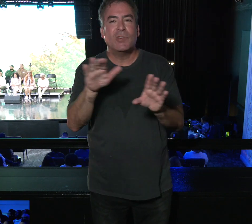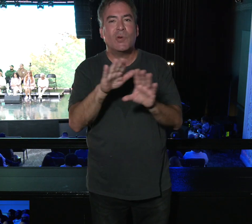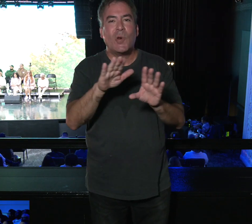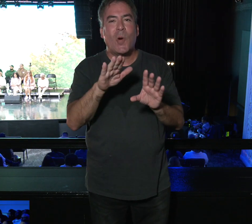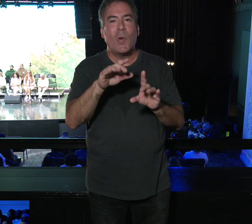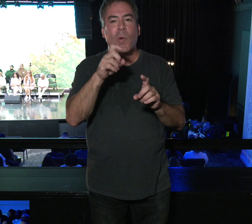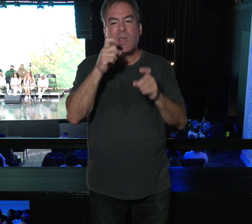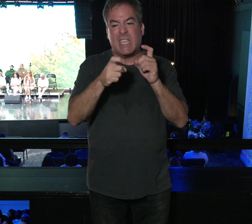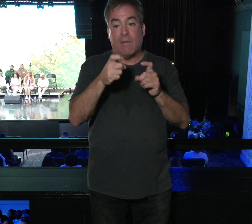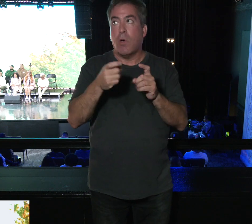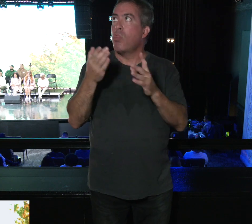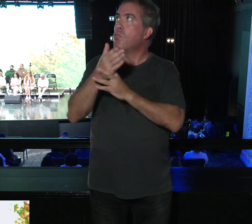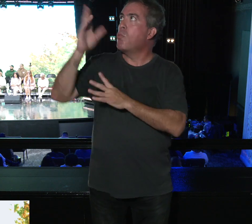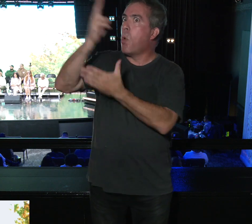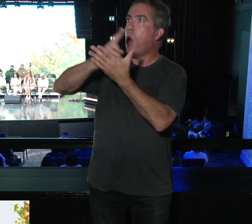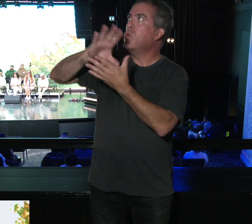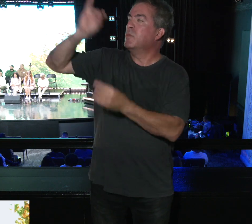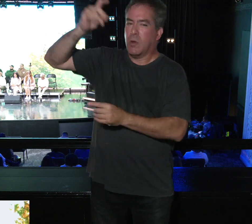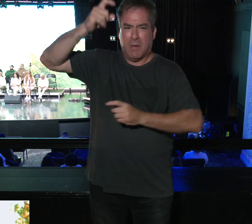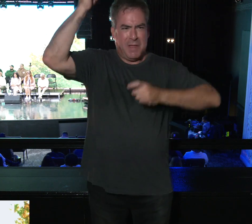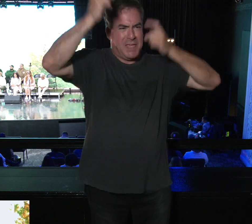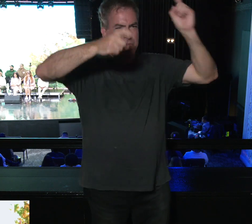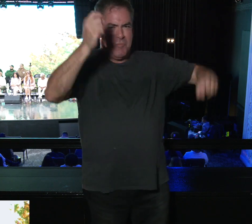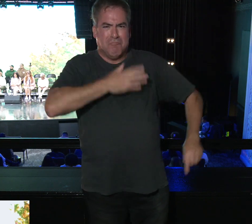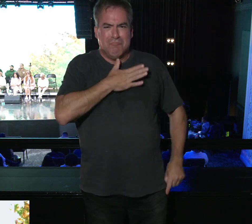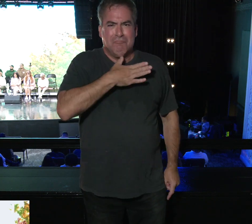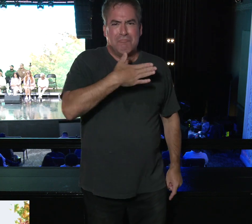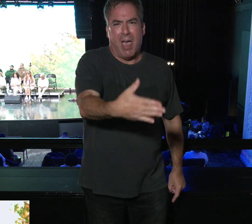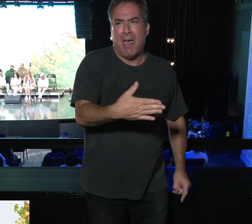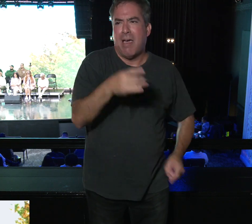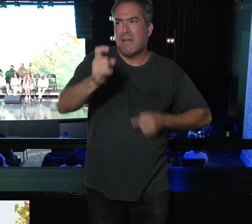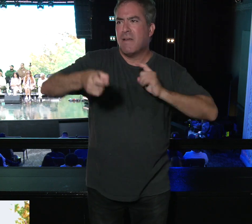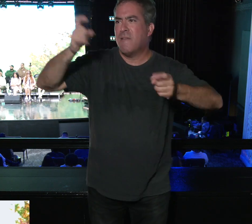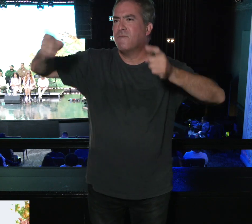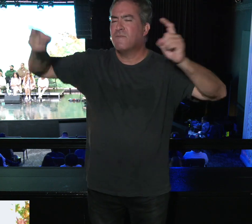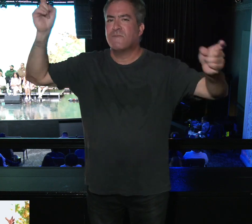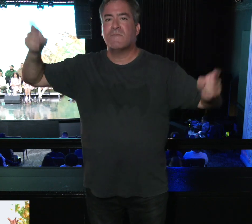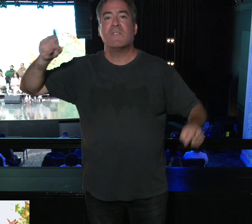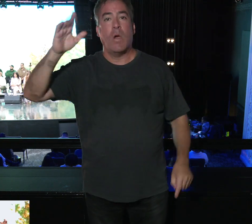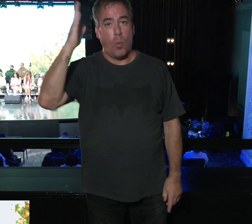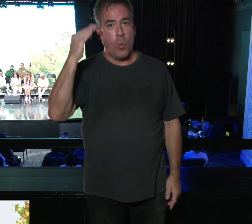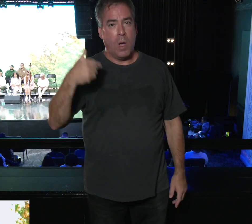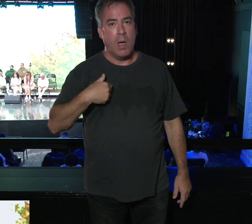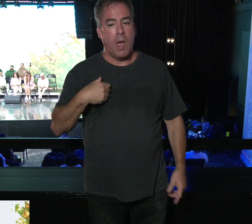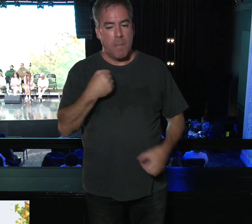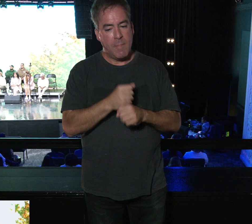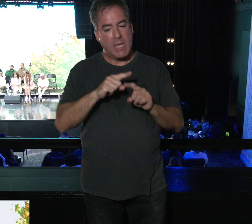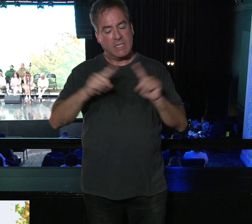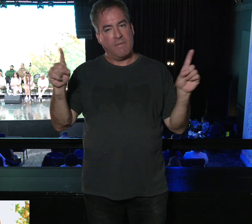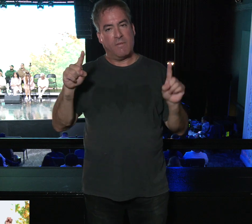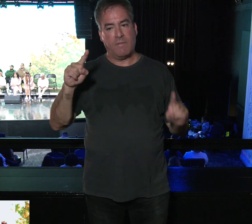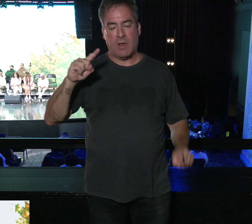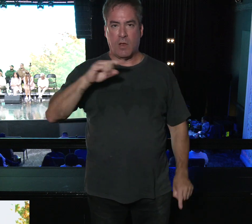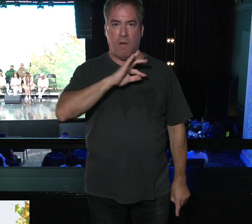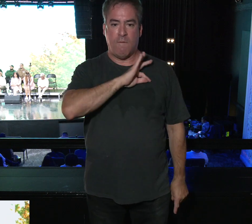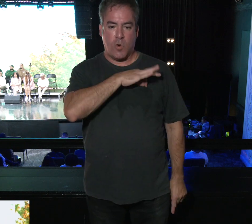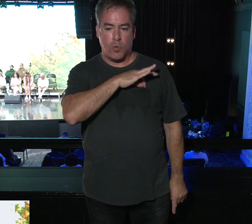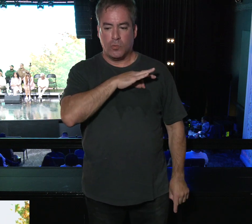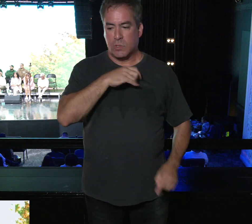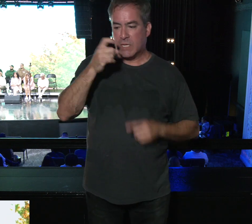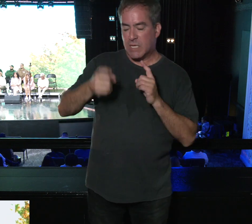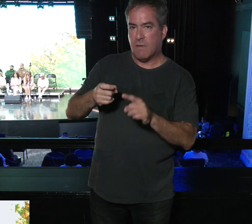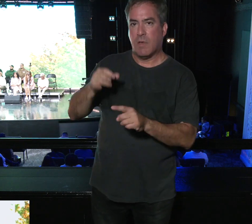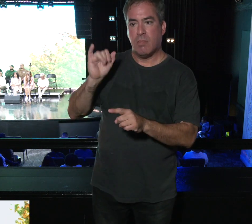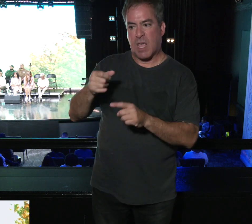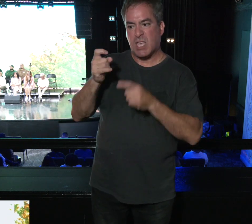which the Holy Spirit freely gives out. And that's why I made the distinction between fruit and gifts. Gifts are given.